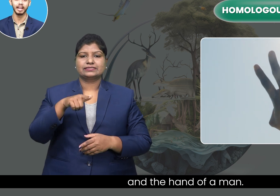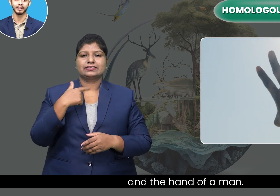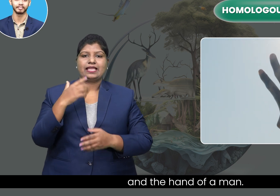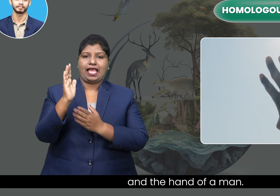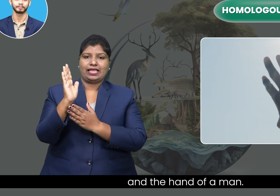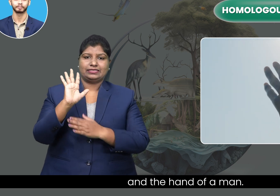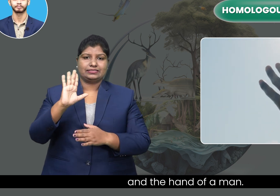man.